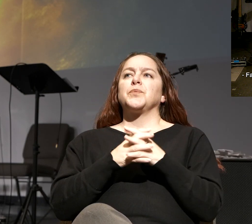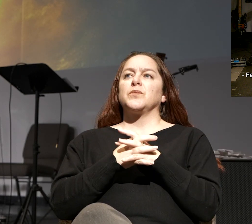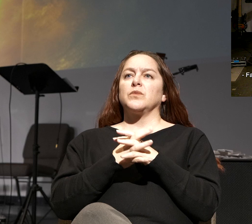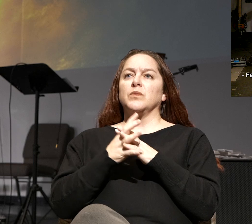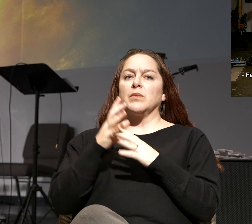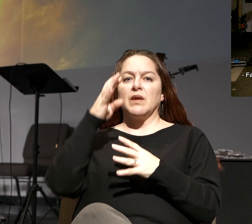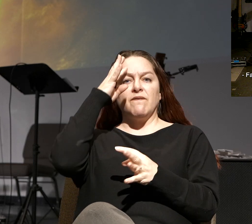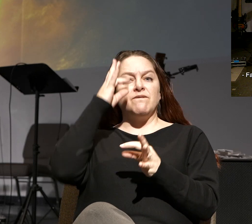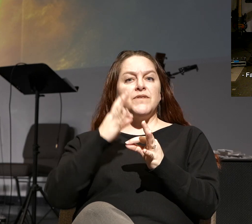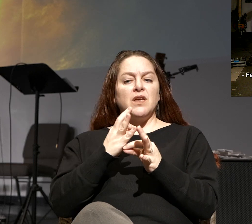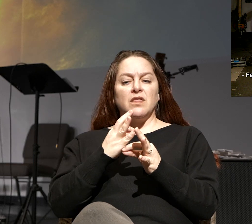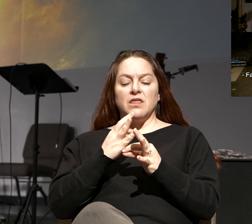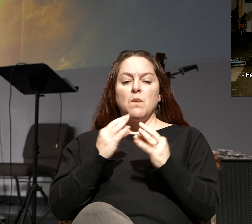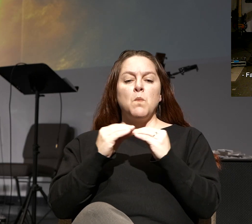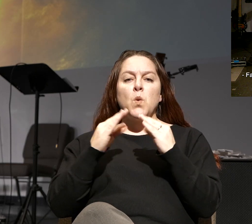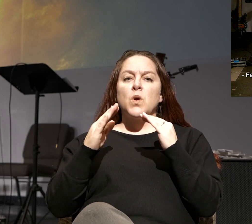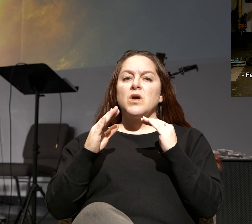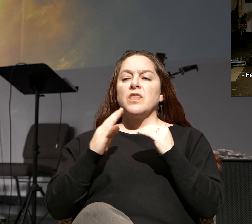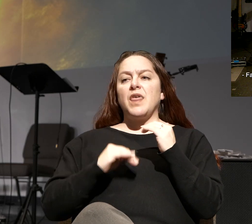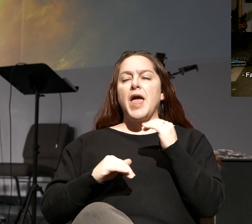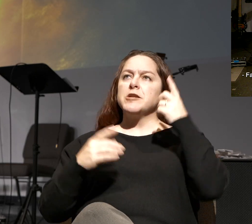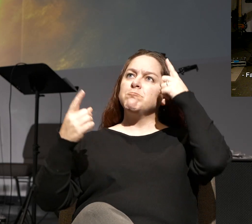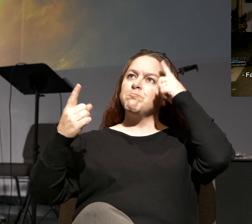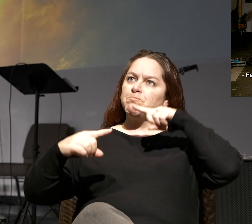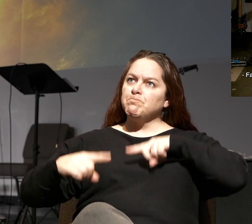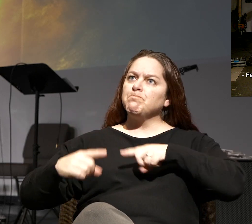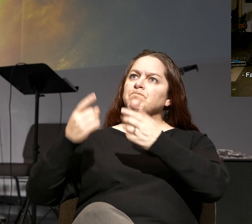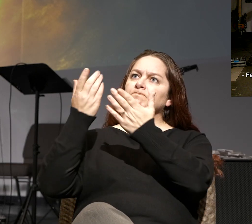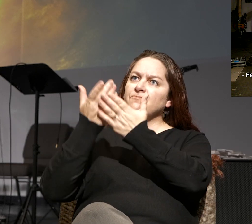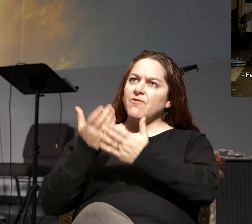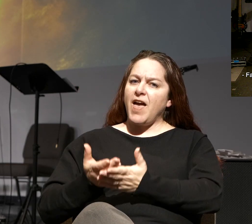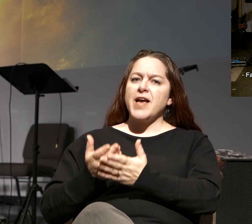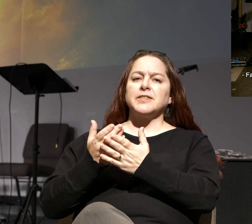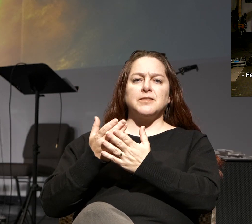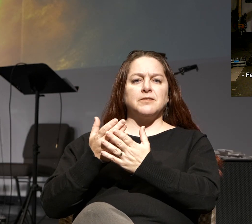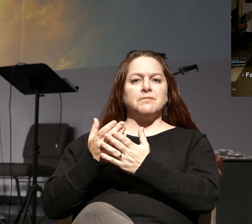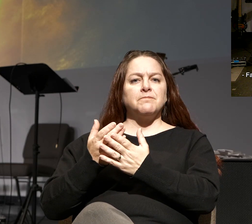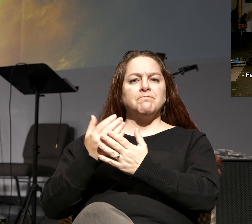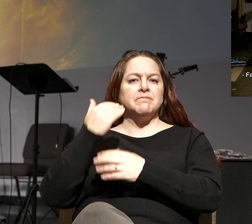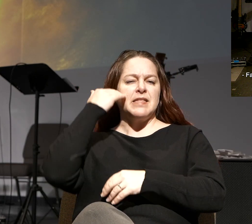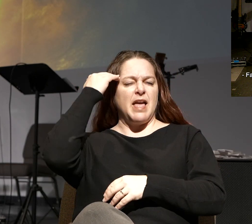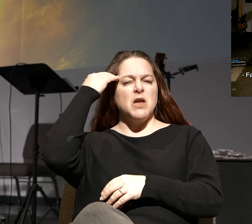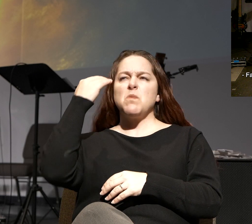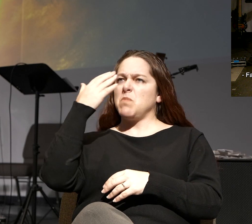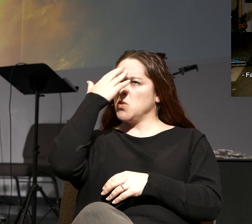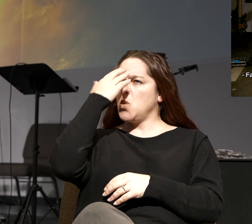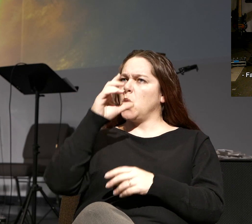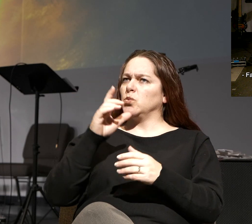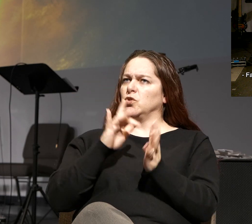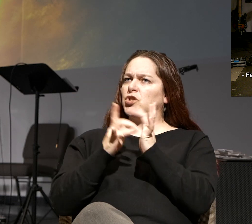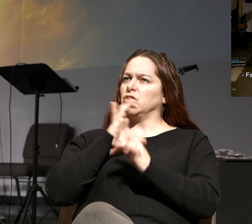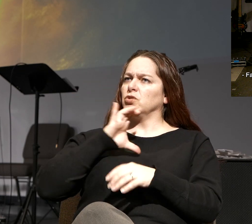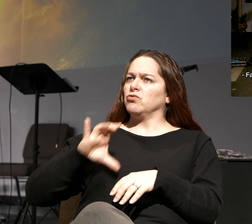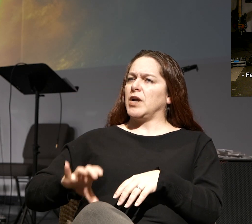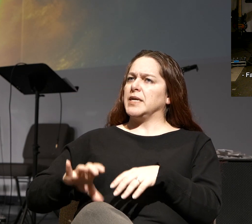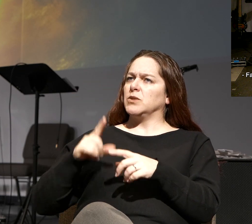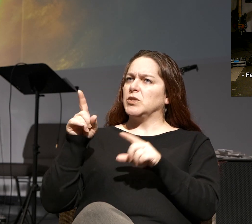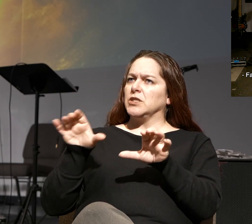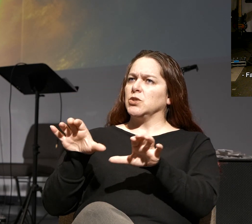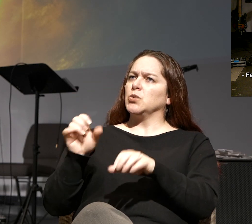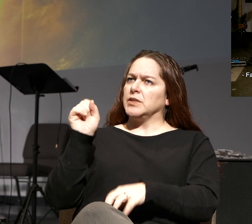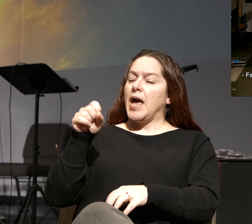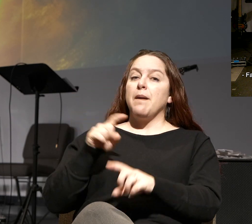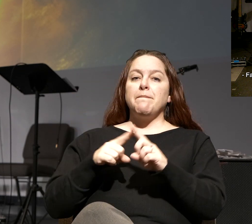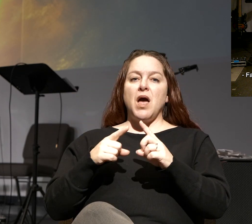Faith is more than an agreement with facts in the head about the person and work of Jesus Christ. It's an appetite